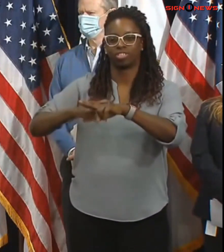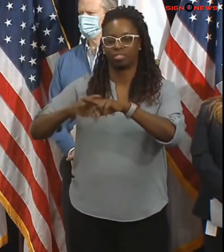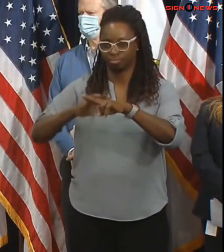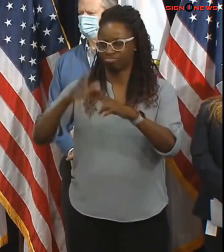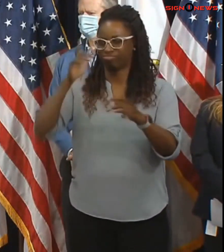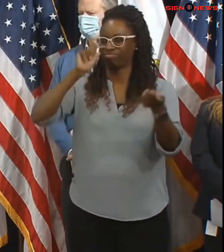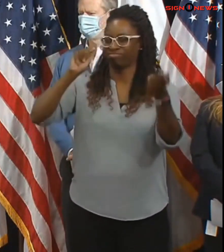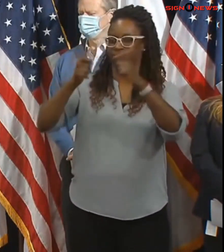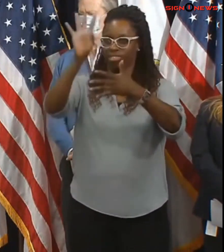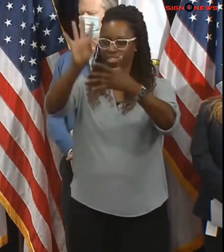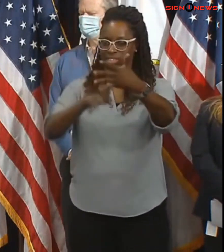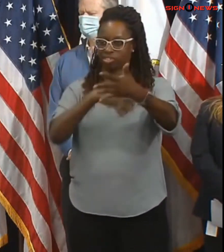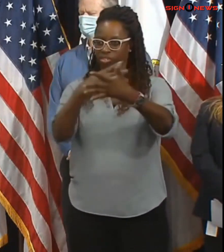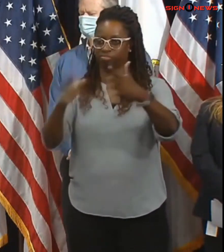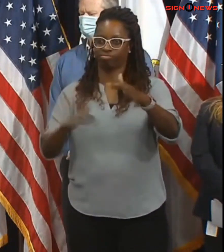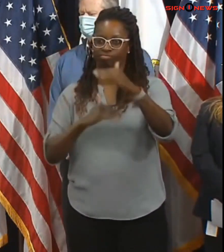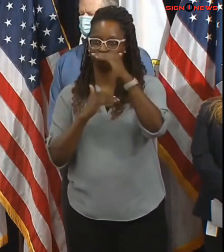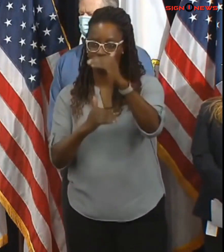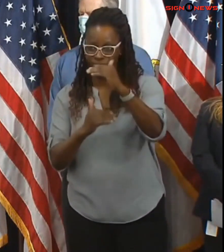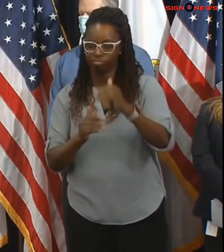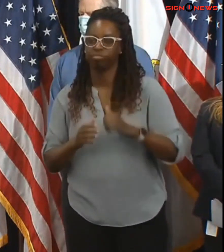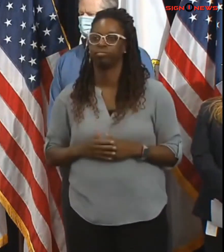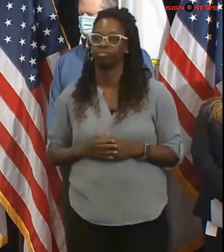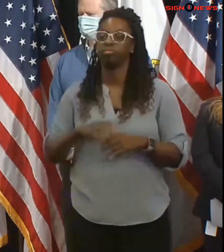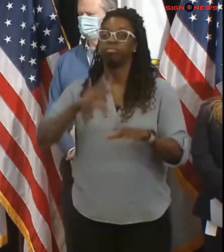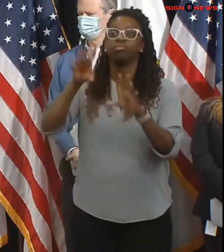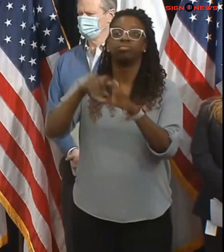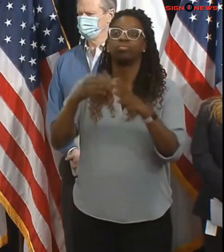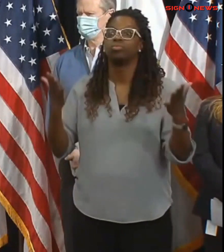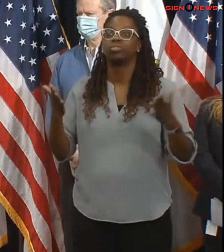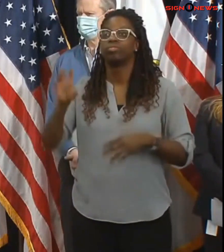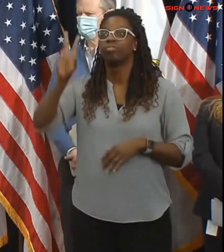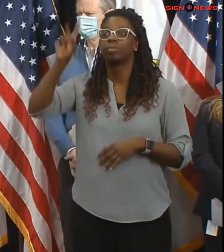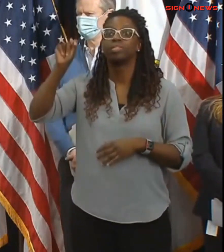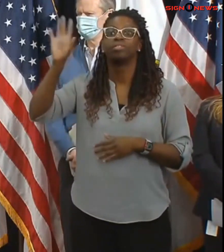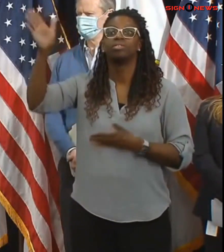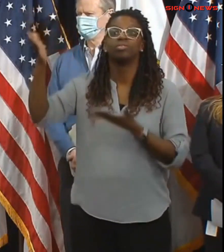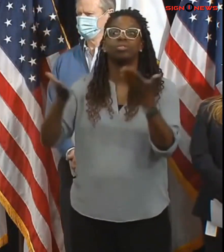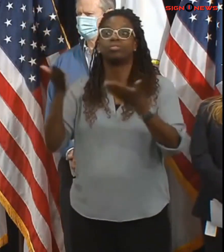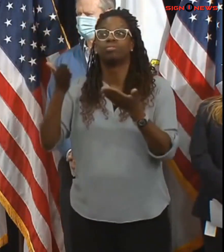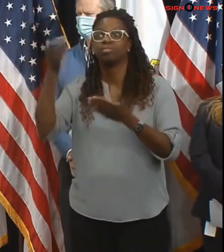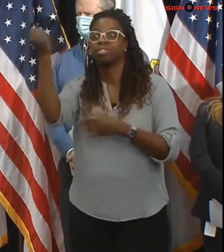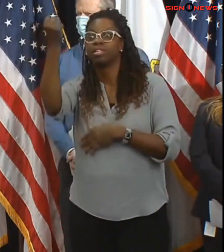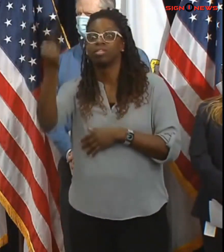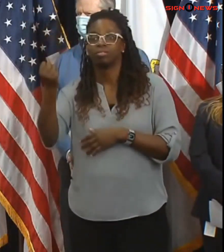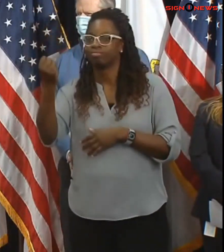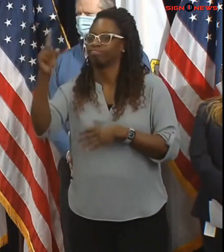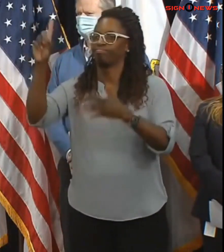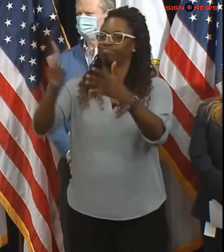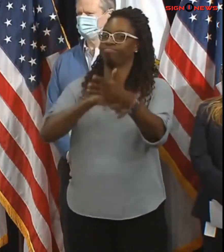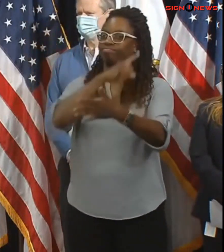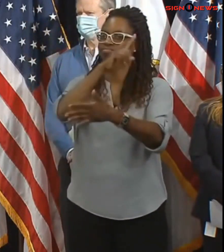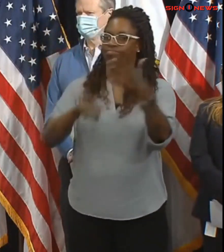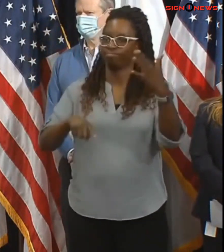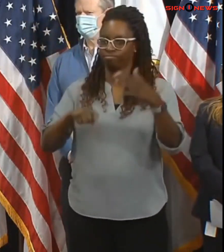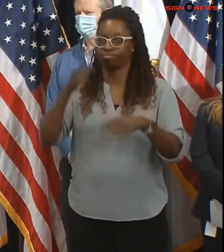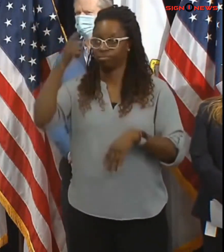include amtrak's vermont or service saturday is canceled in both directions all new haven springfield greenfield